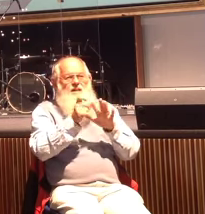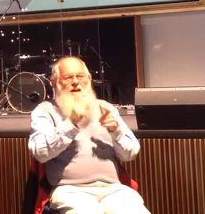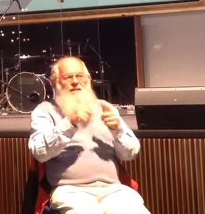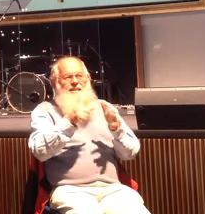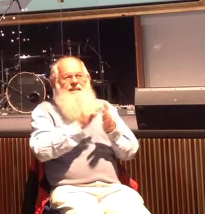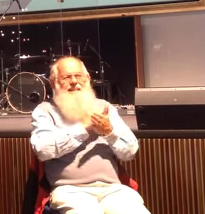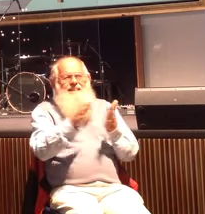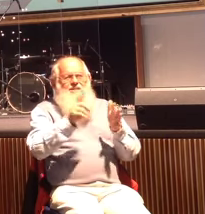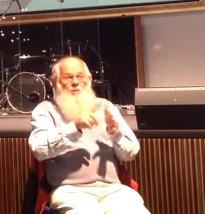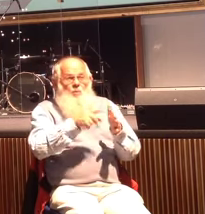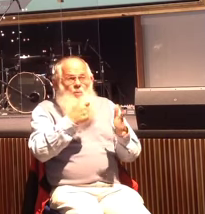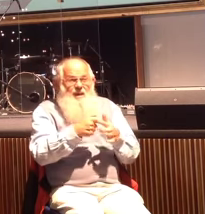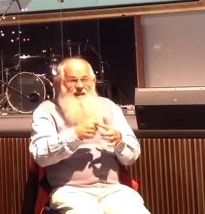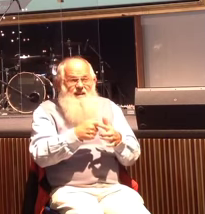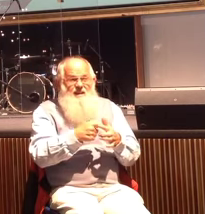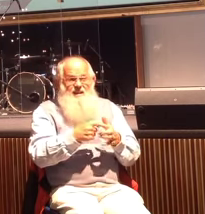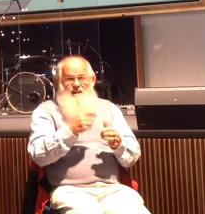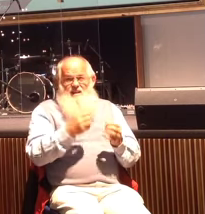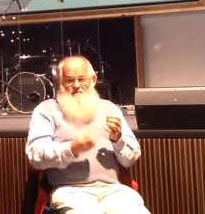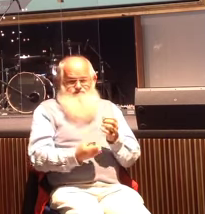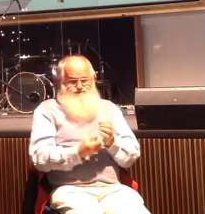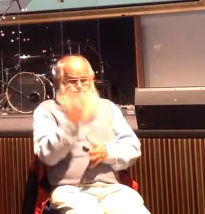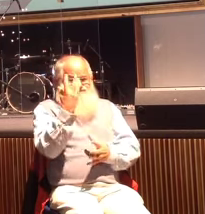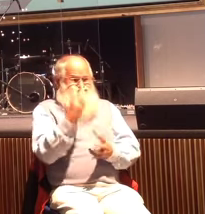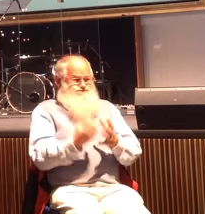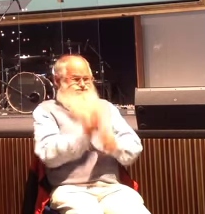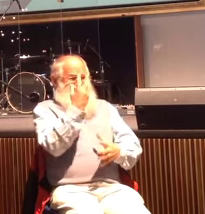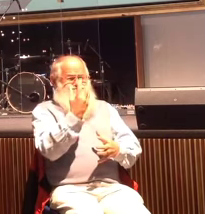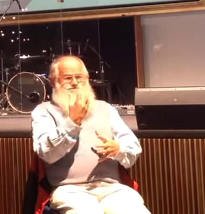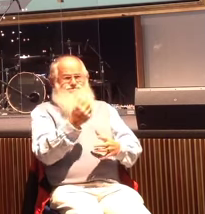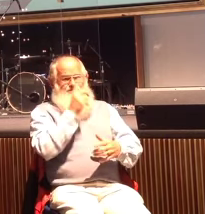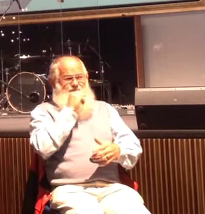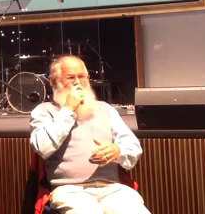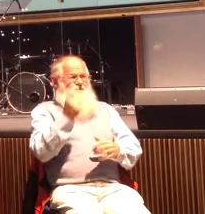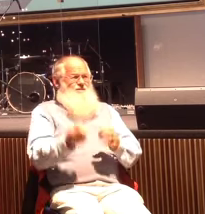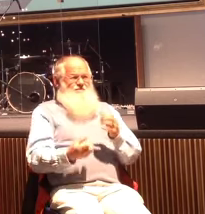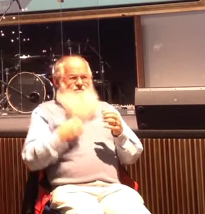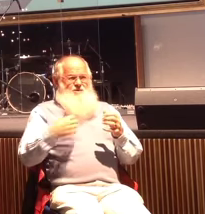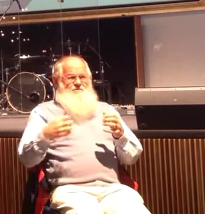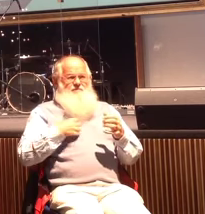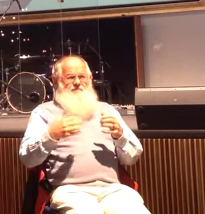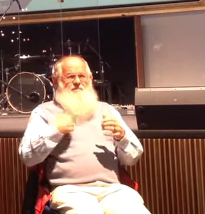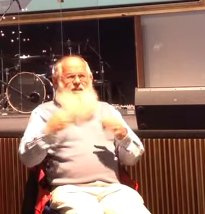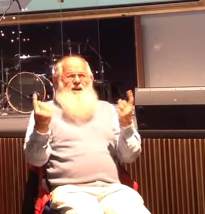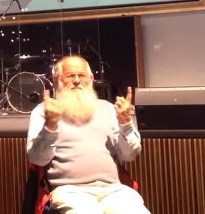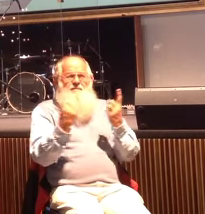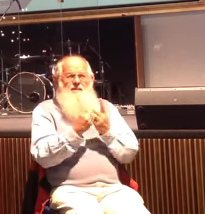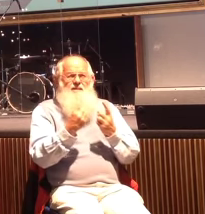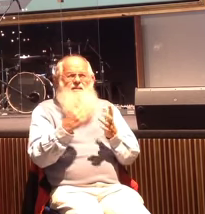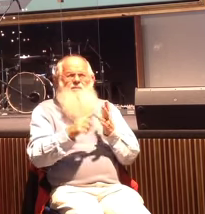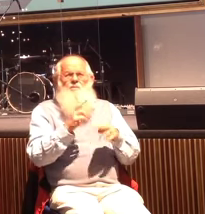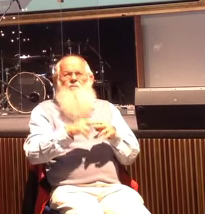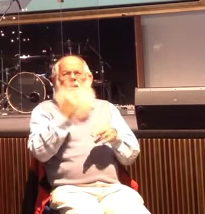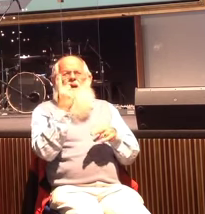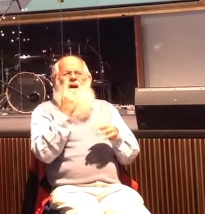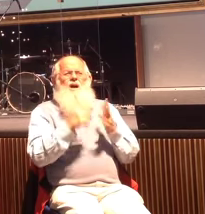It's just exploding with population. I managed to meet one of the senators in our area. name's Craig